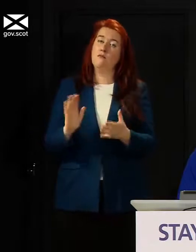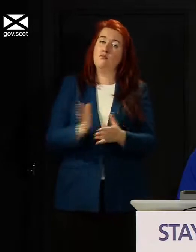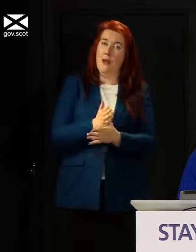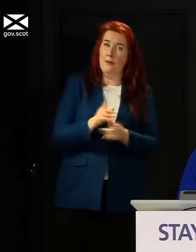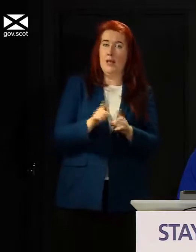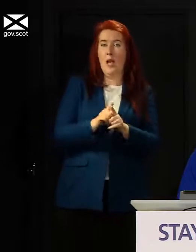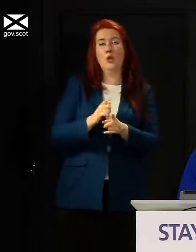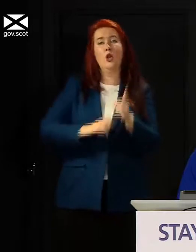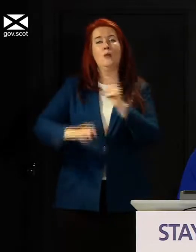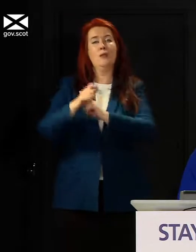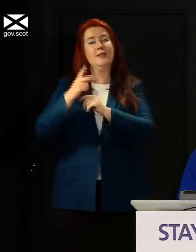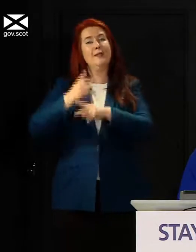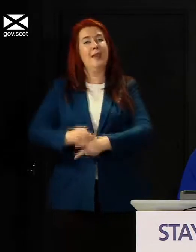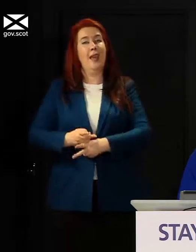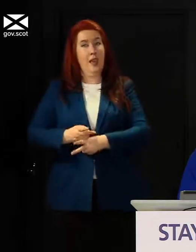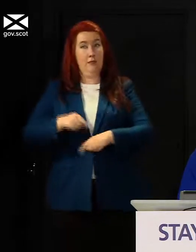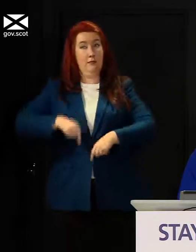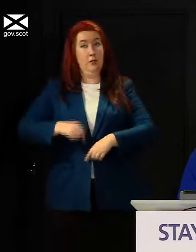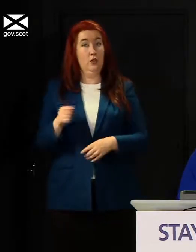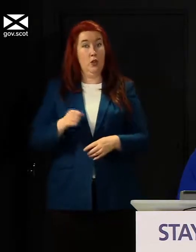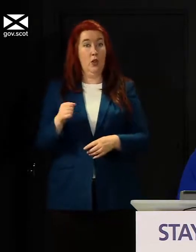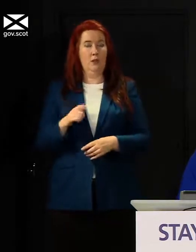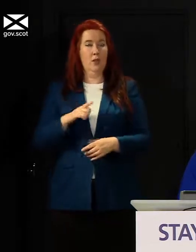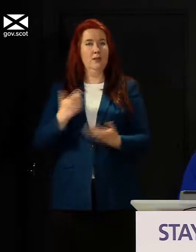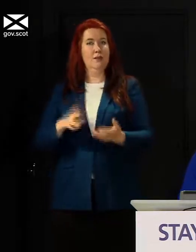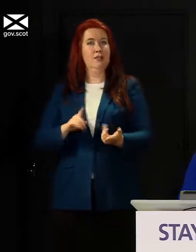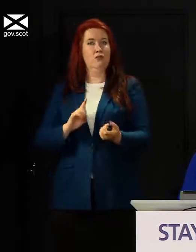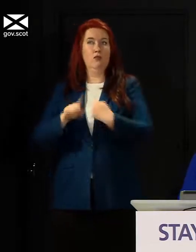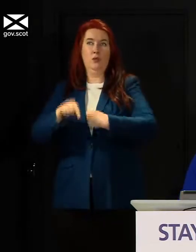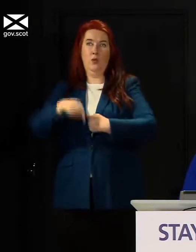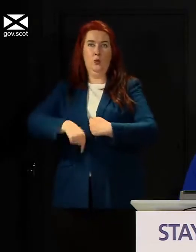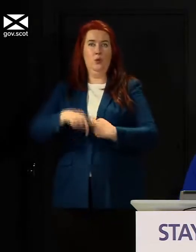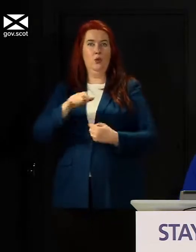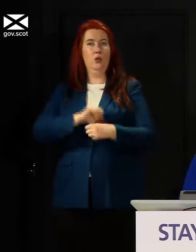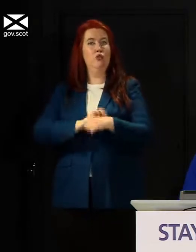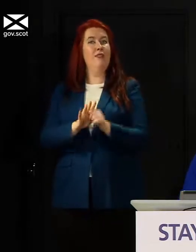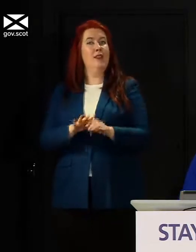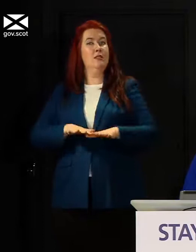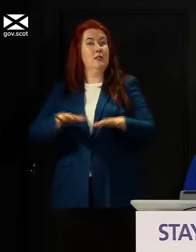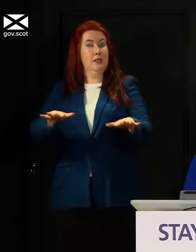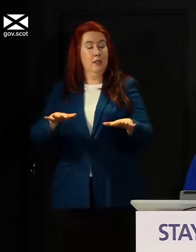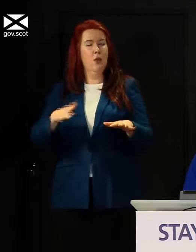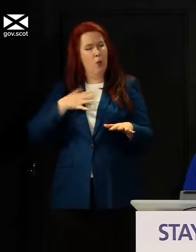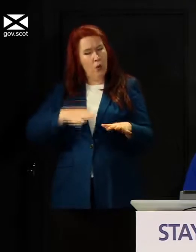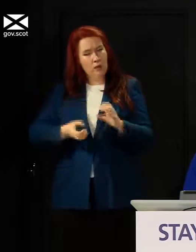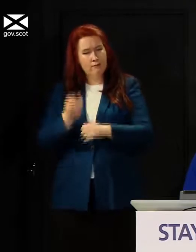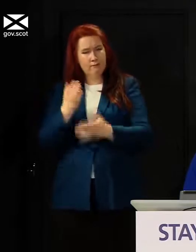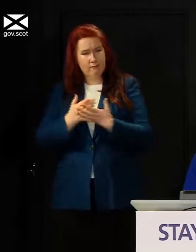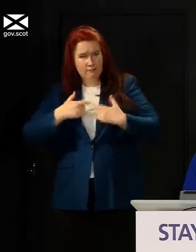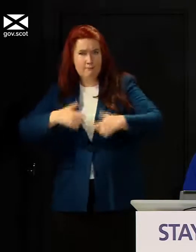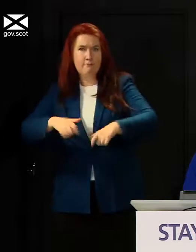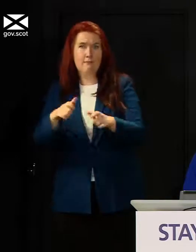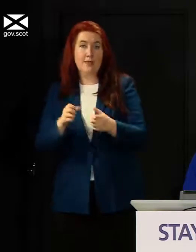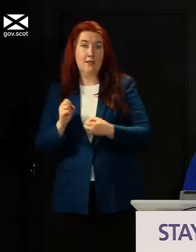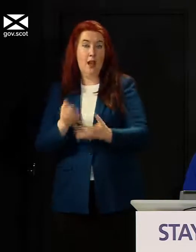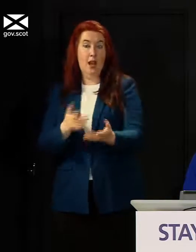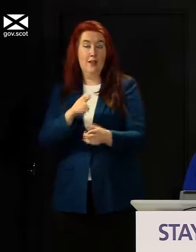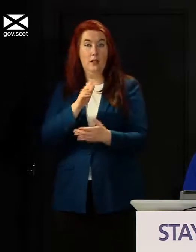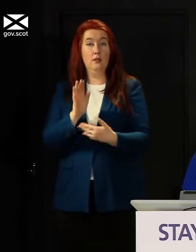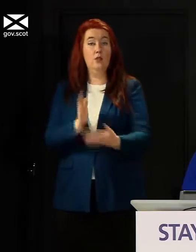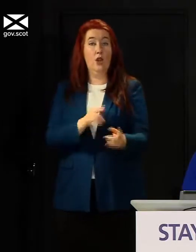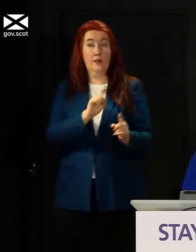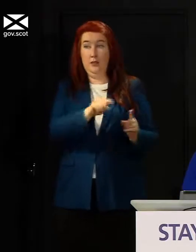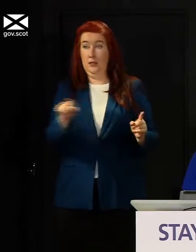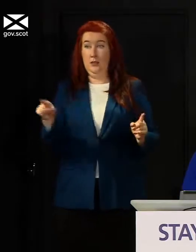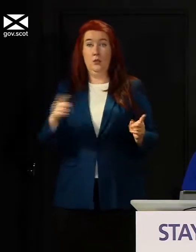community care in Scotland in response to the pandemic in order to continue to deliver services to people and